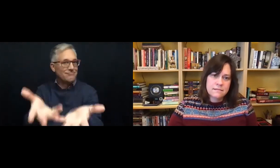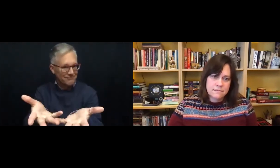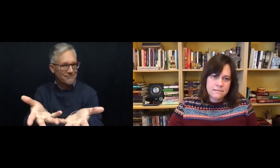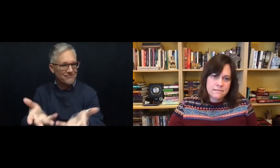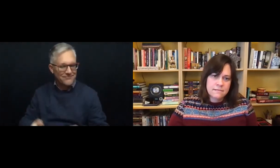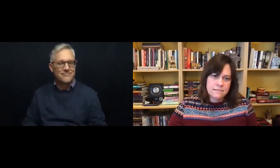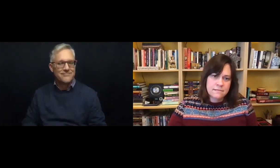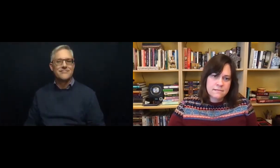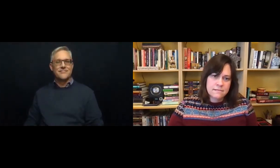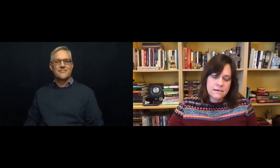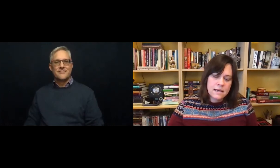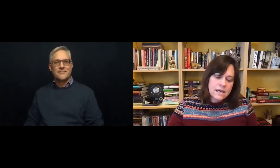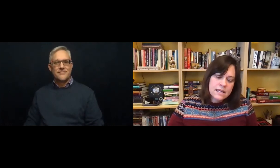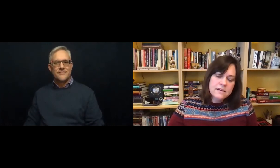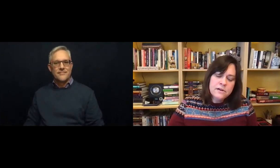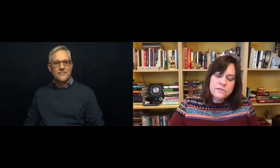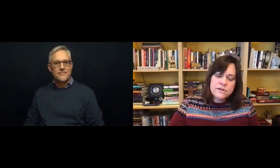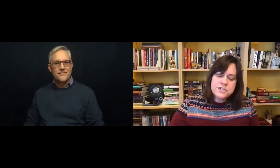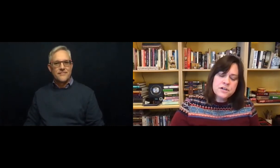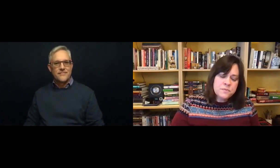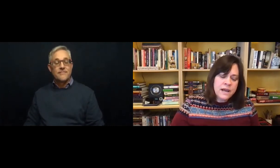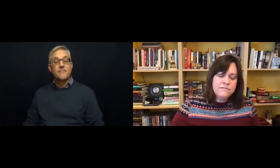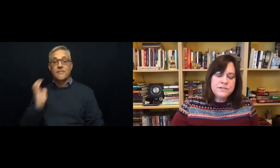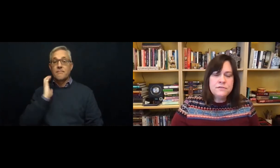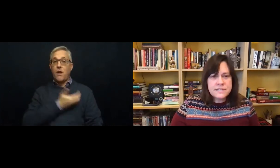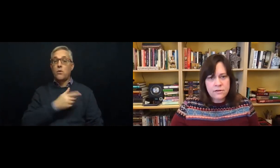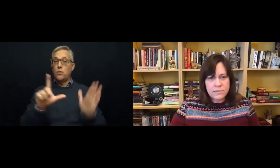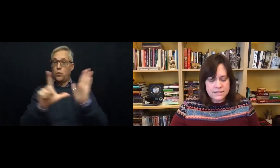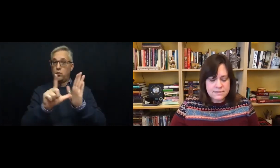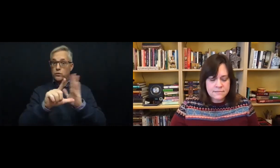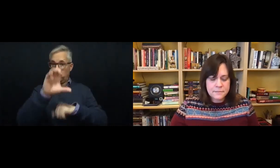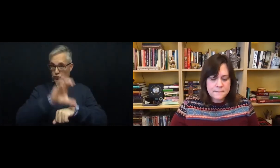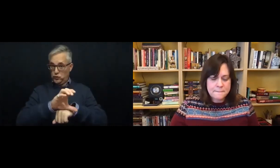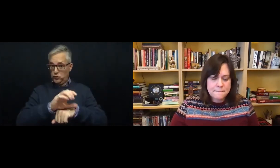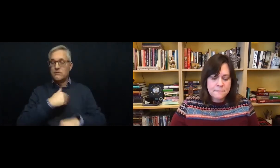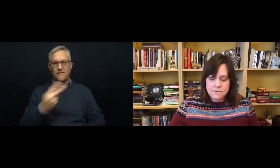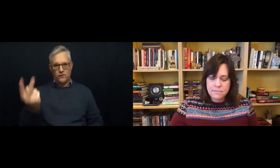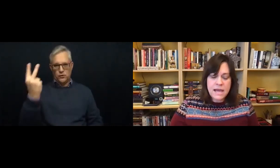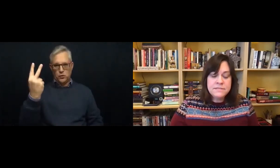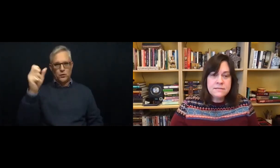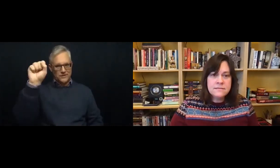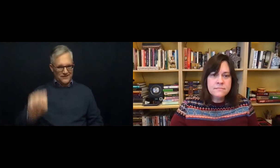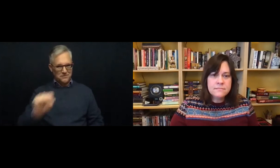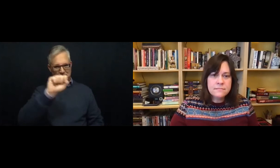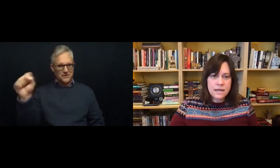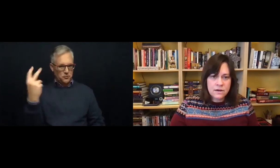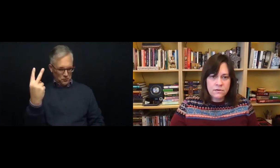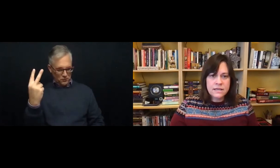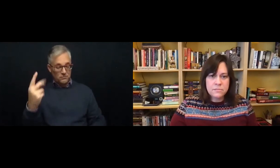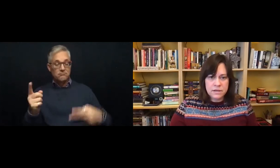in the Lutheran church we have two sacraments baptism and holy communion